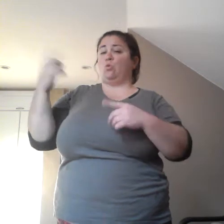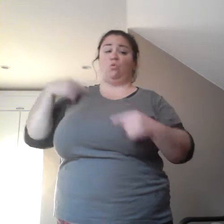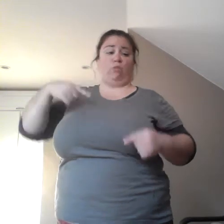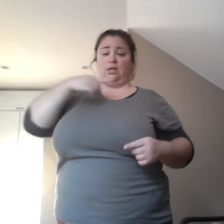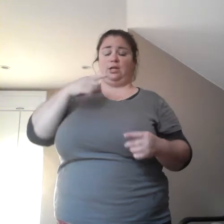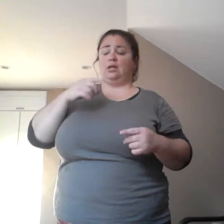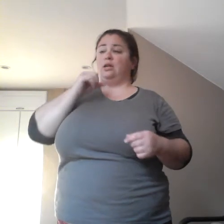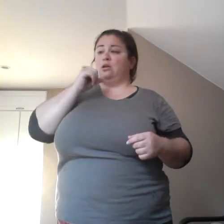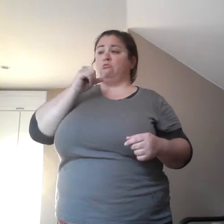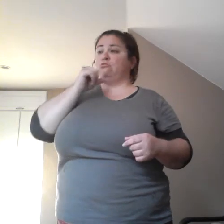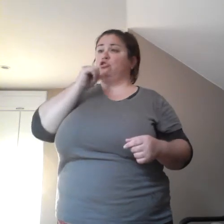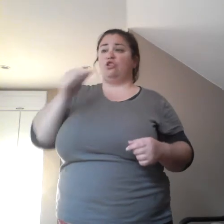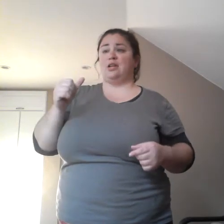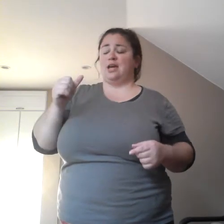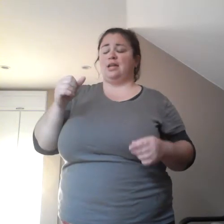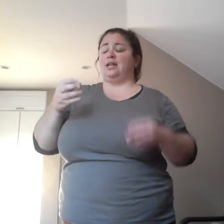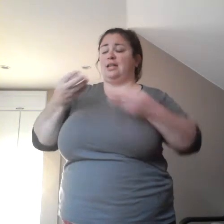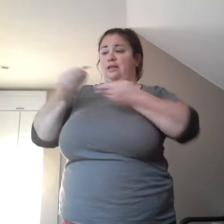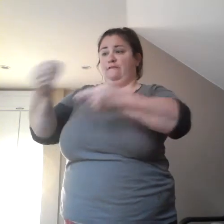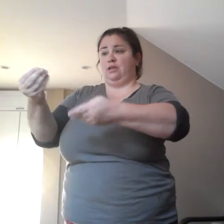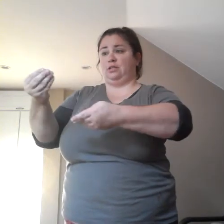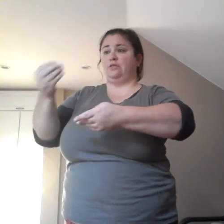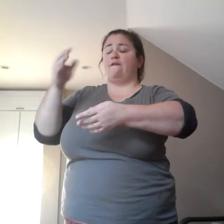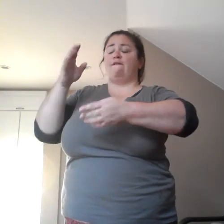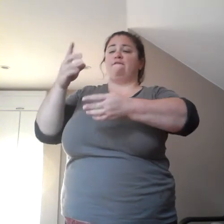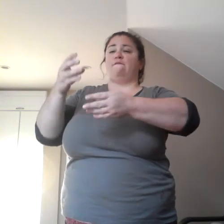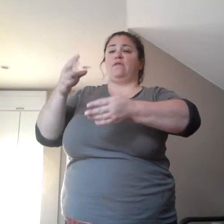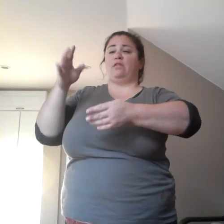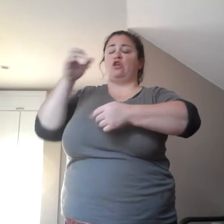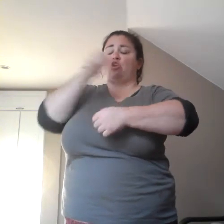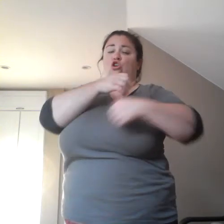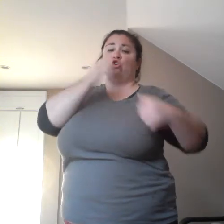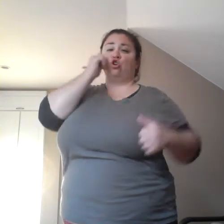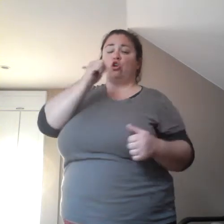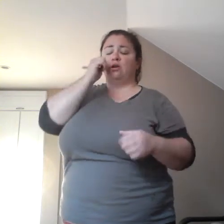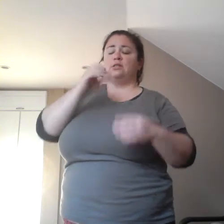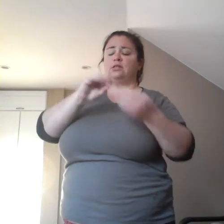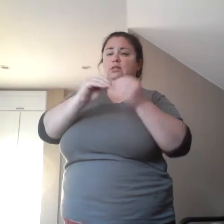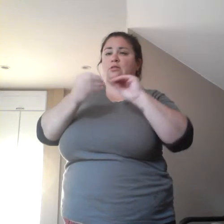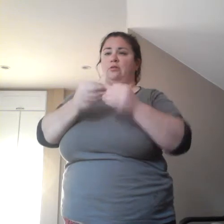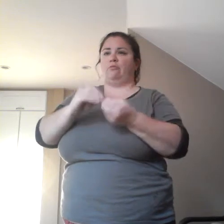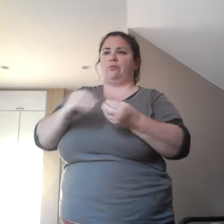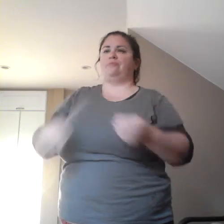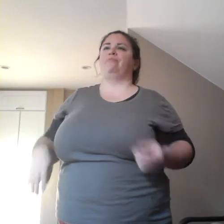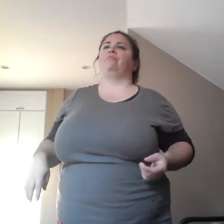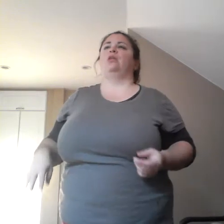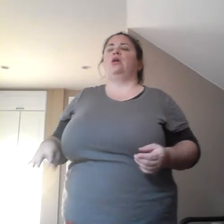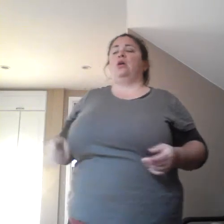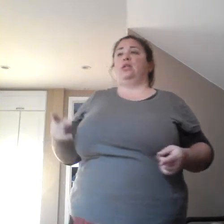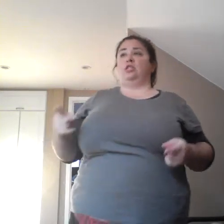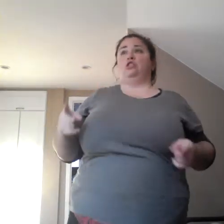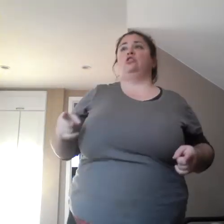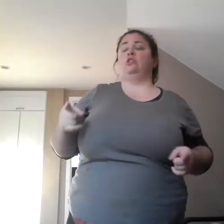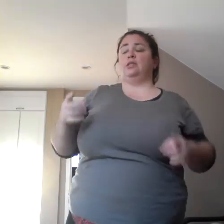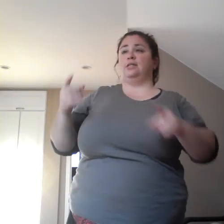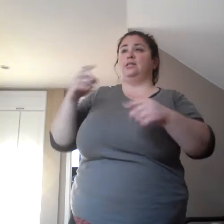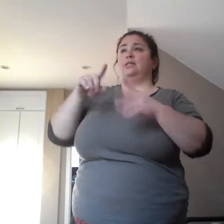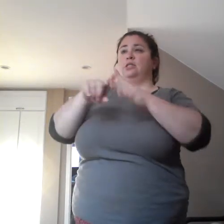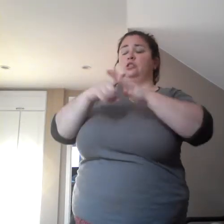um, when we couldn't give him her phone number, he started getting violent and upset and, um, yelling racial slurs at